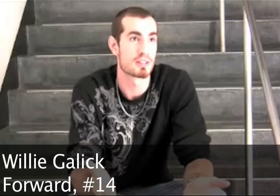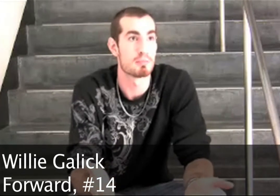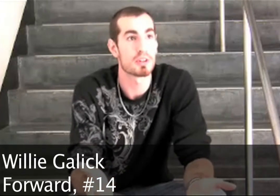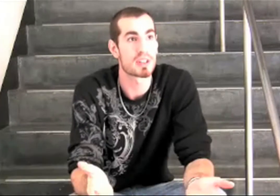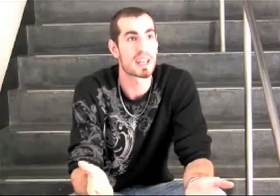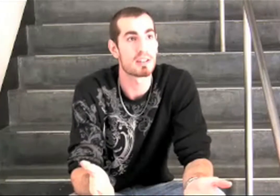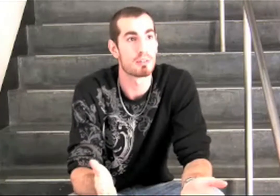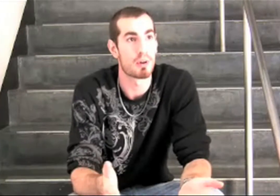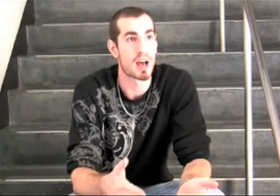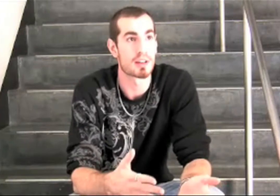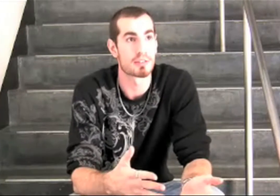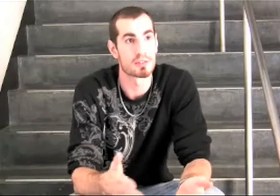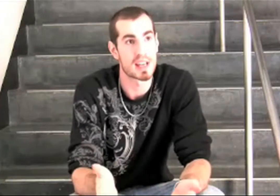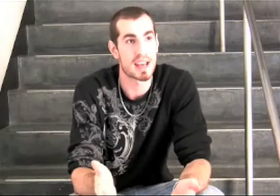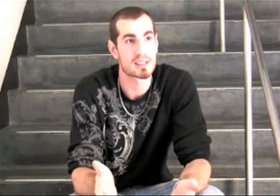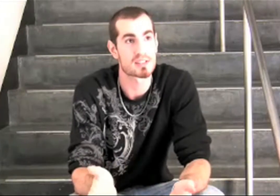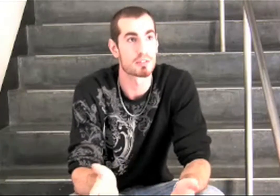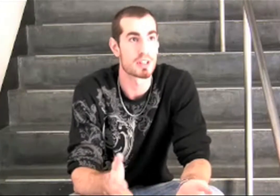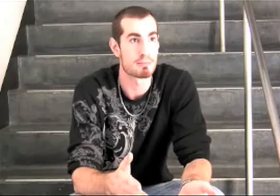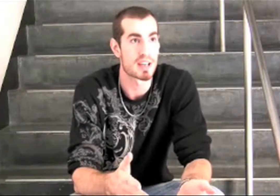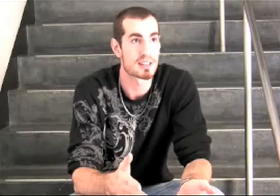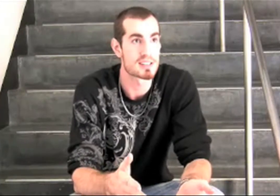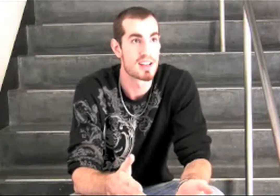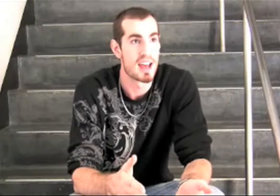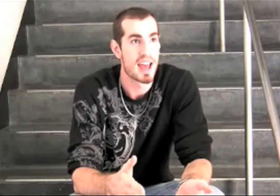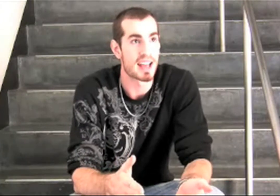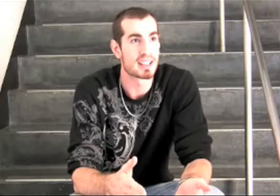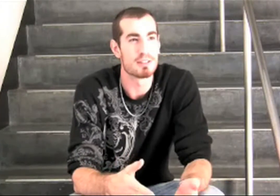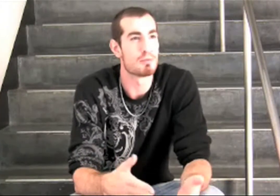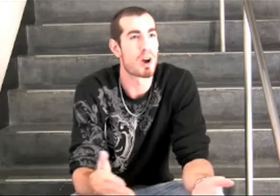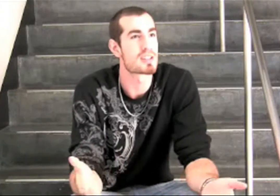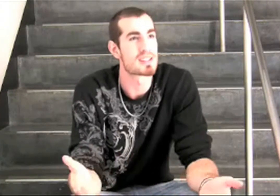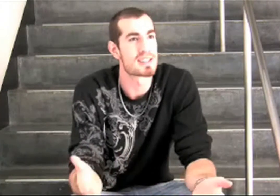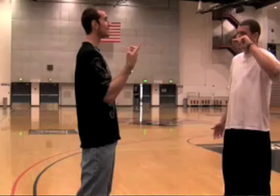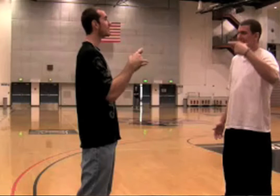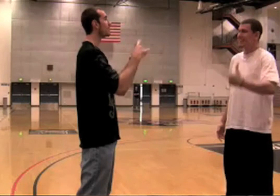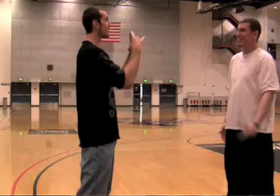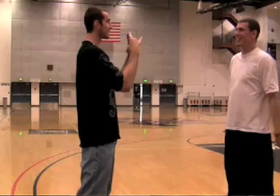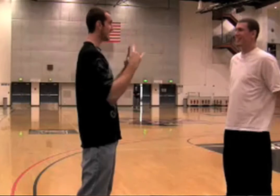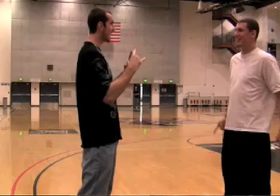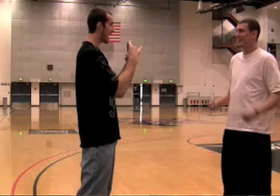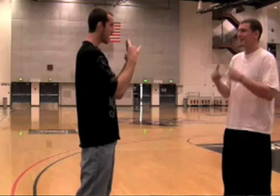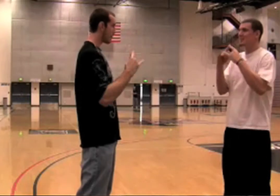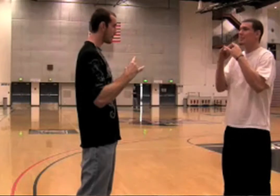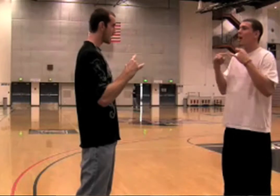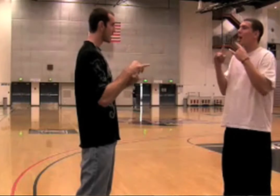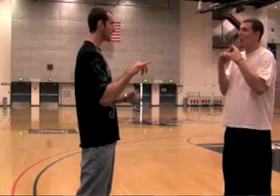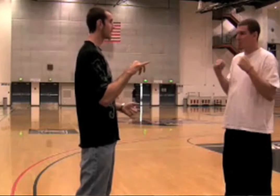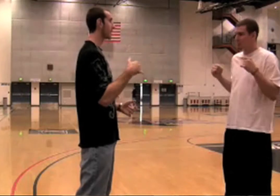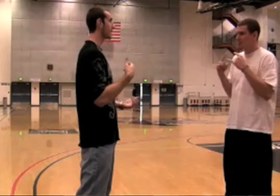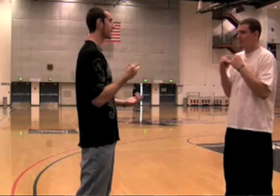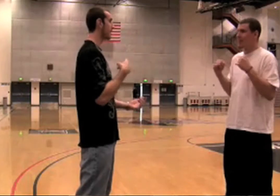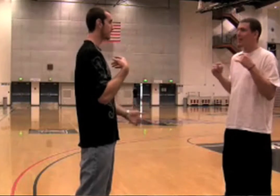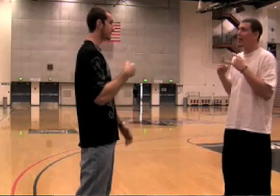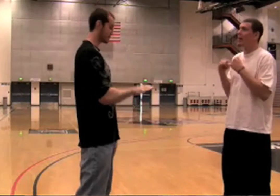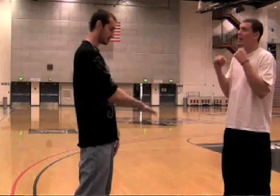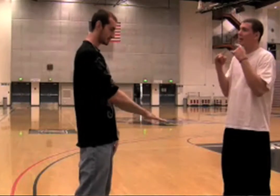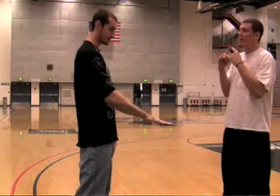communicate through text, through emails, and he watches the same TV shows, he thinks that the same things are funny, and